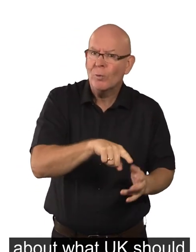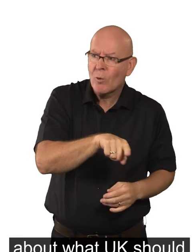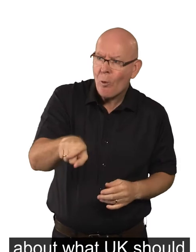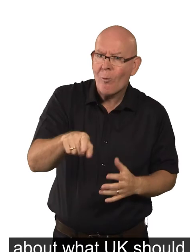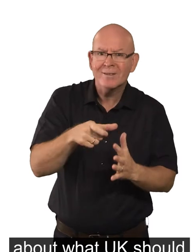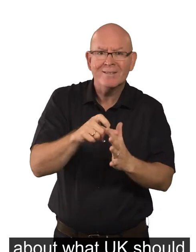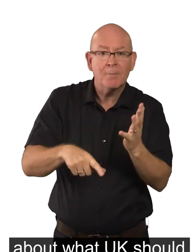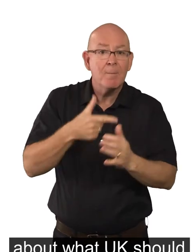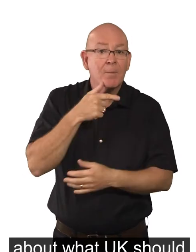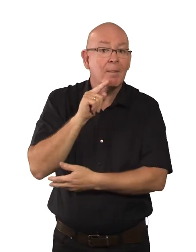disabled people.